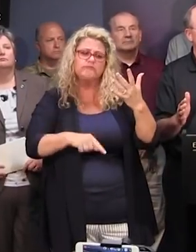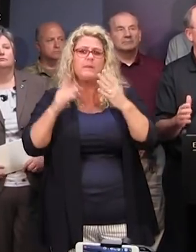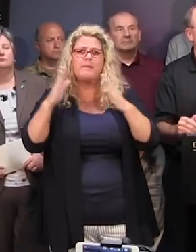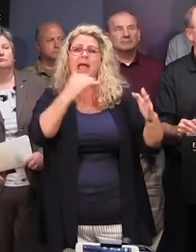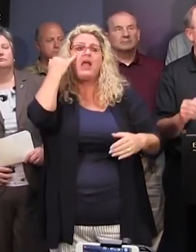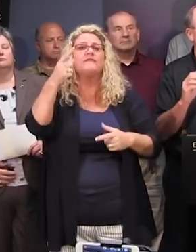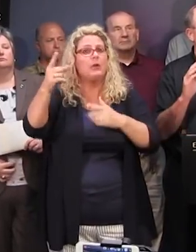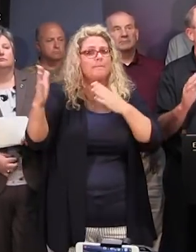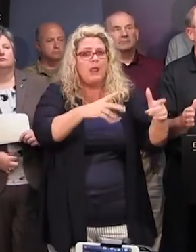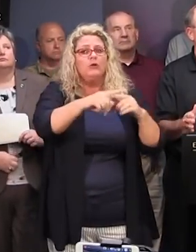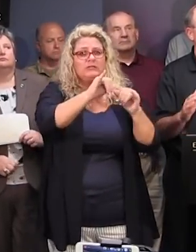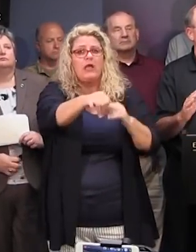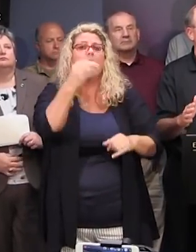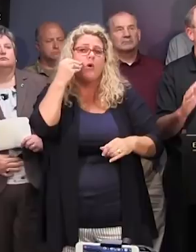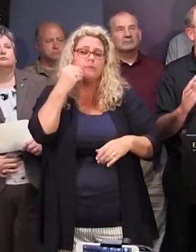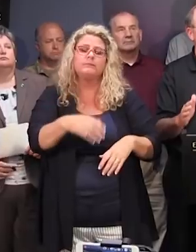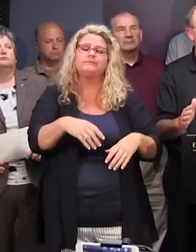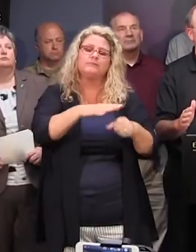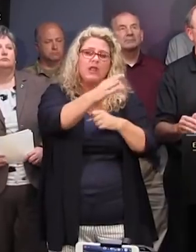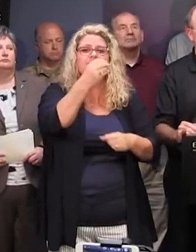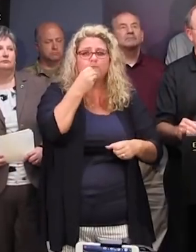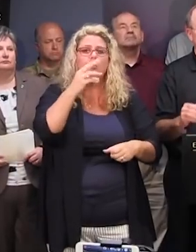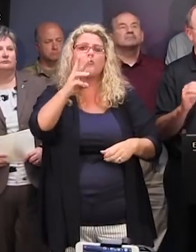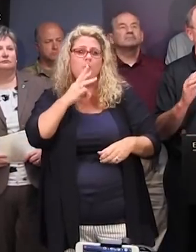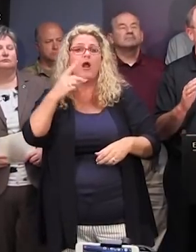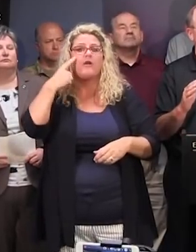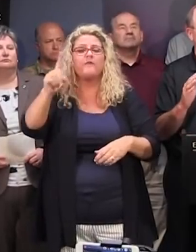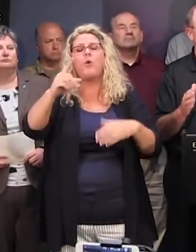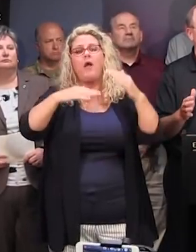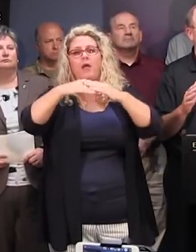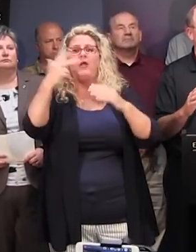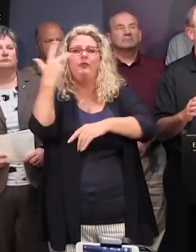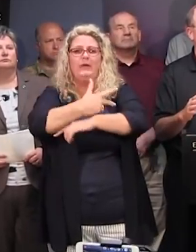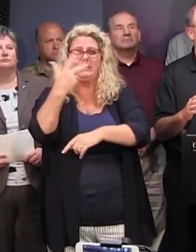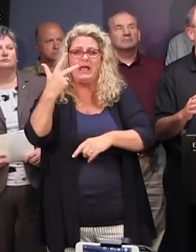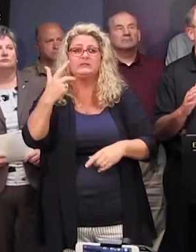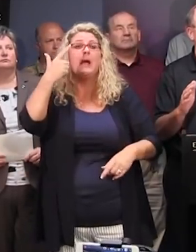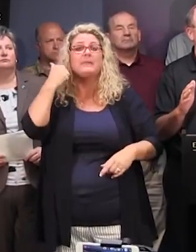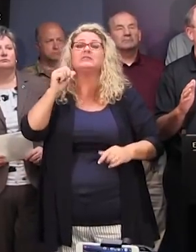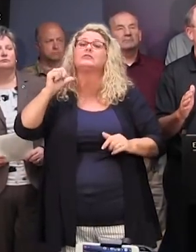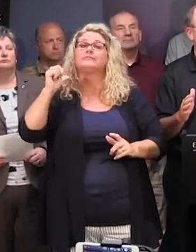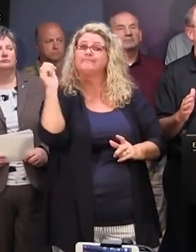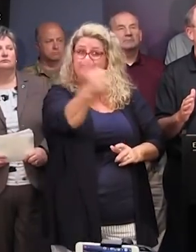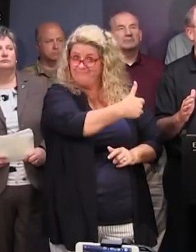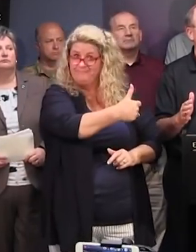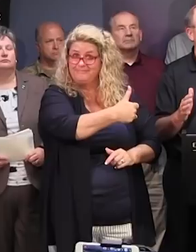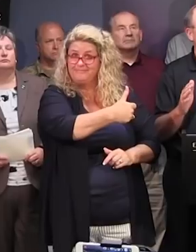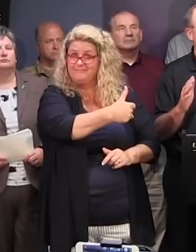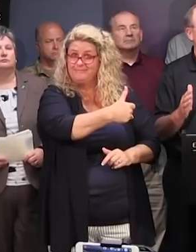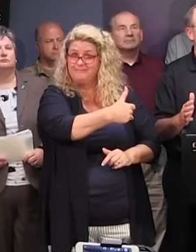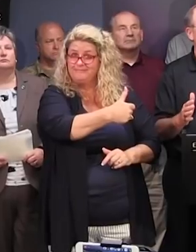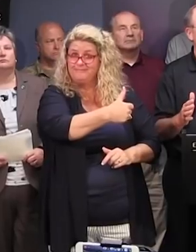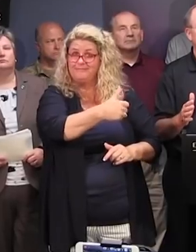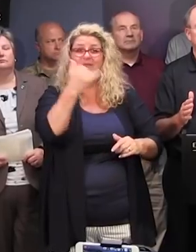you're staying at home. You know, have plenty of food and water for at least three days. Because you're going to be the help until help arrives if you, if you do not evacuate. And that's,